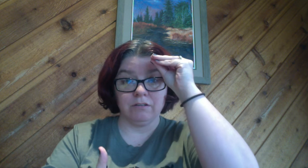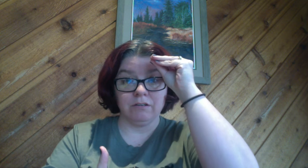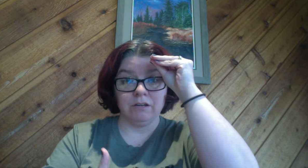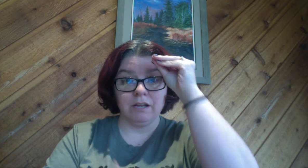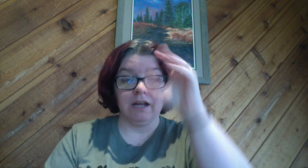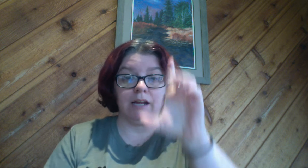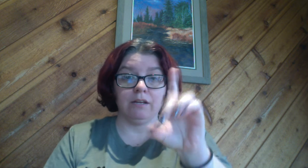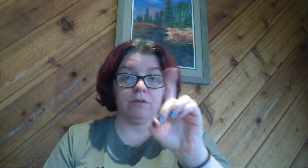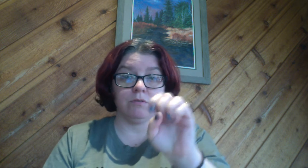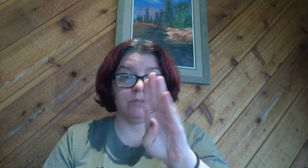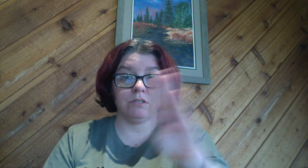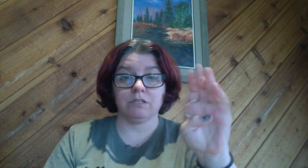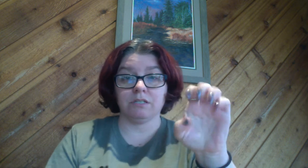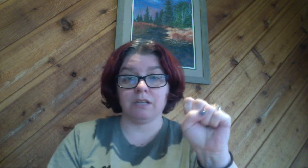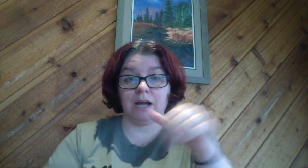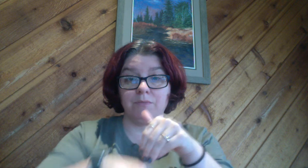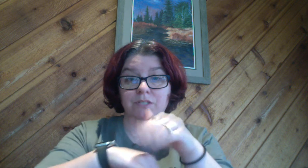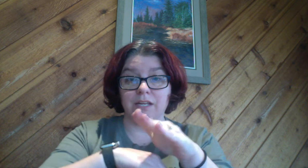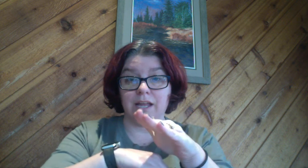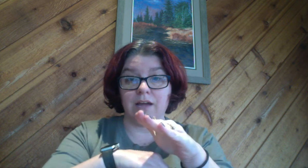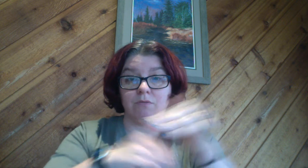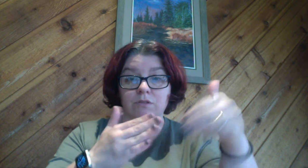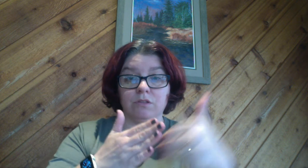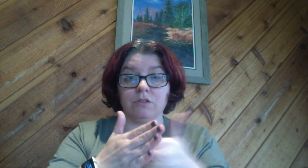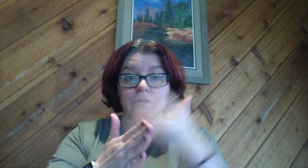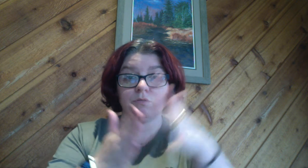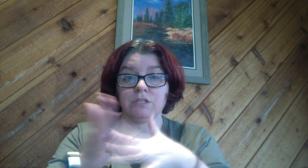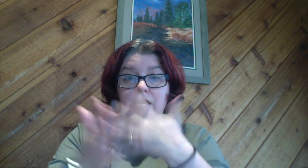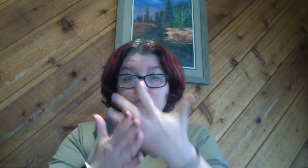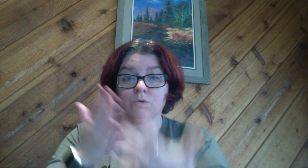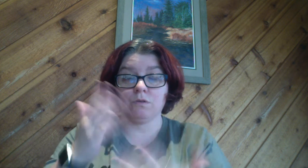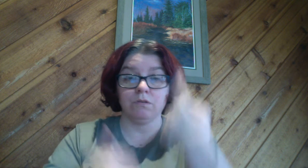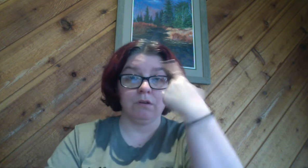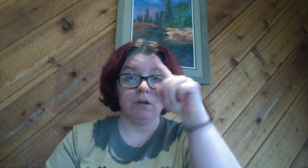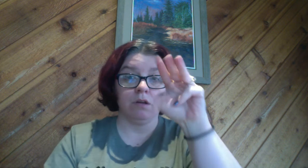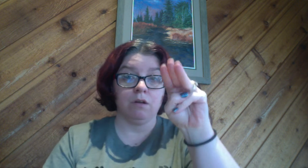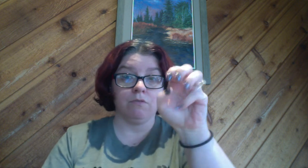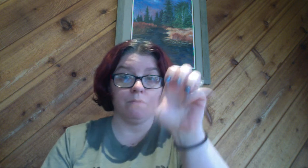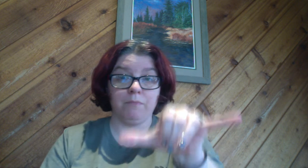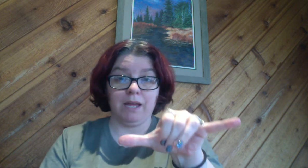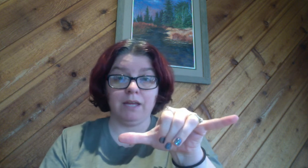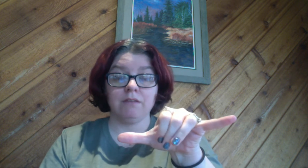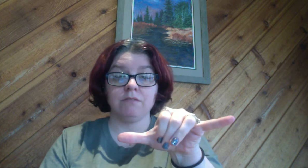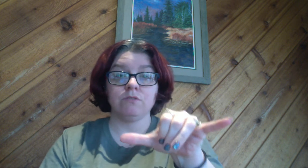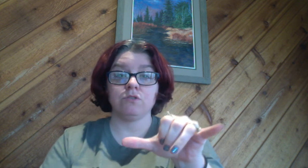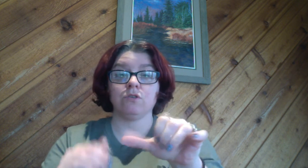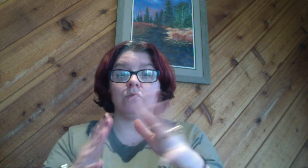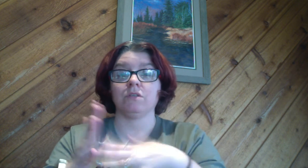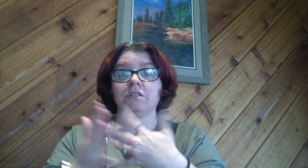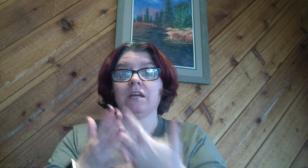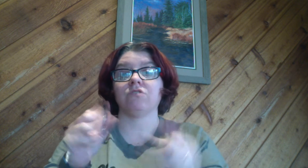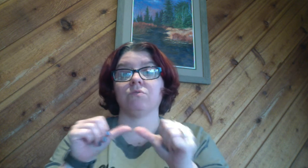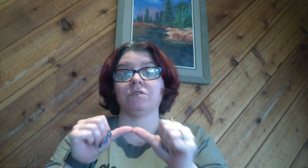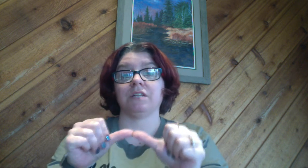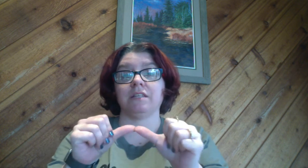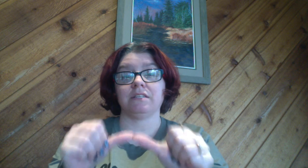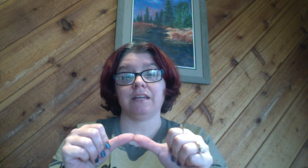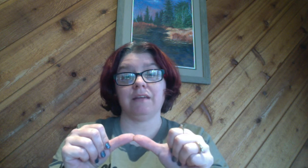I know Dobbs sent out the new schedule for May so the schedule will stay the same